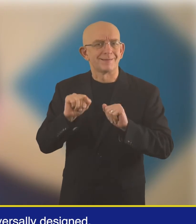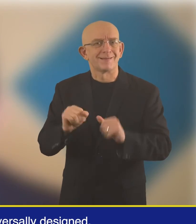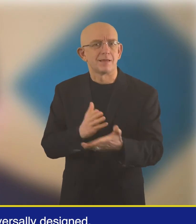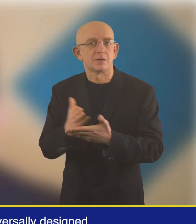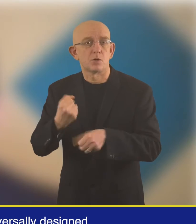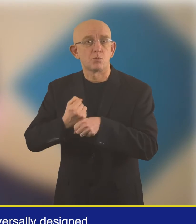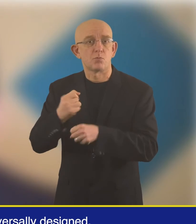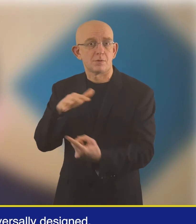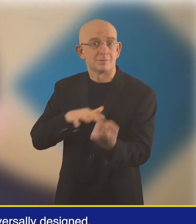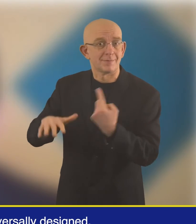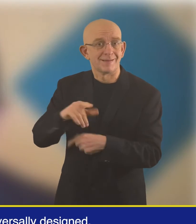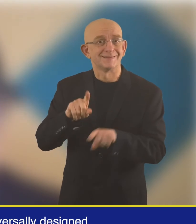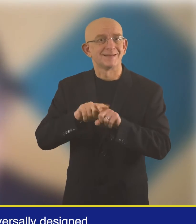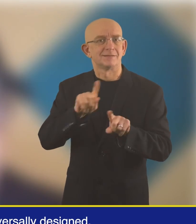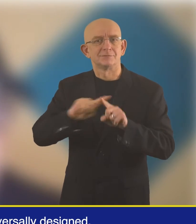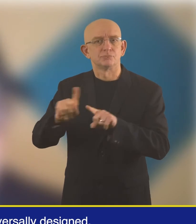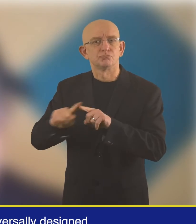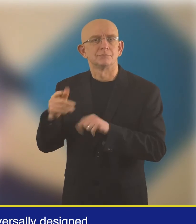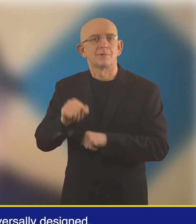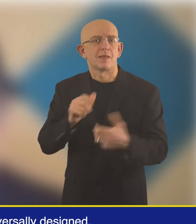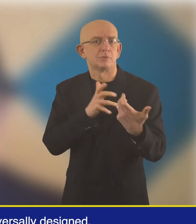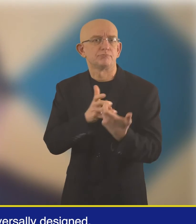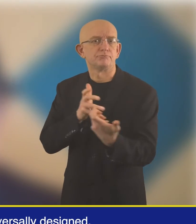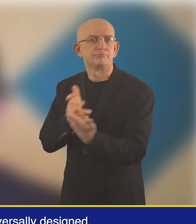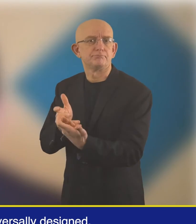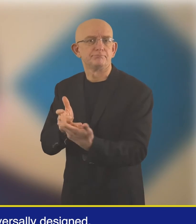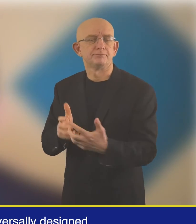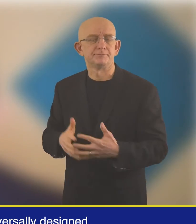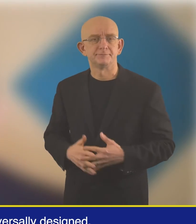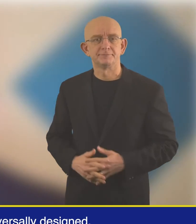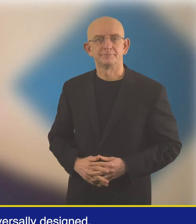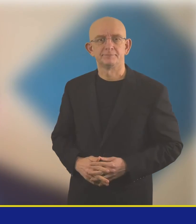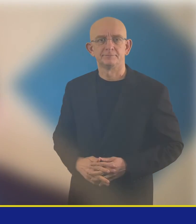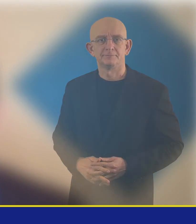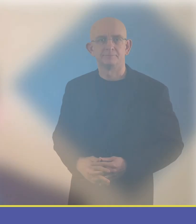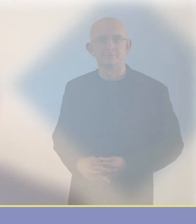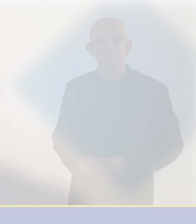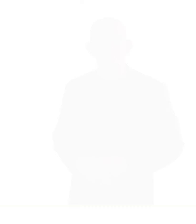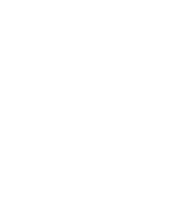accessible workplaces and reasonable accommodation